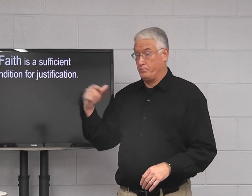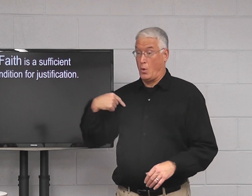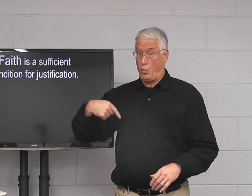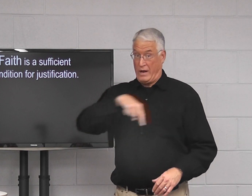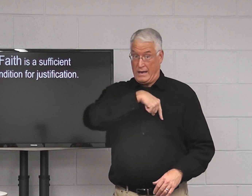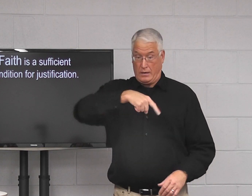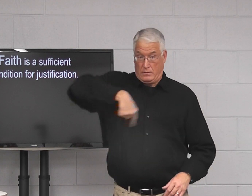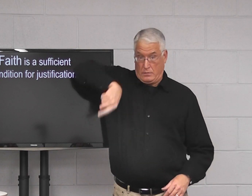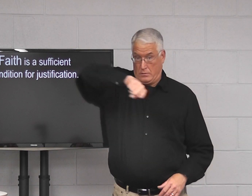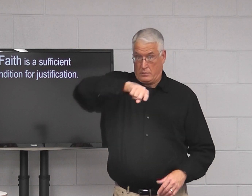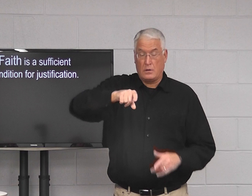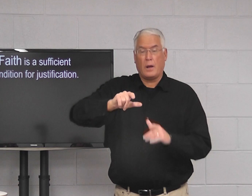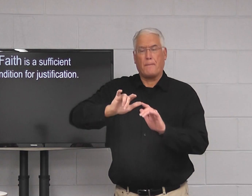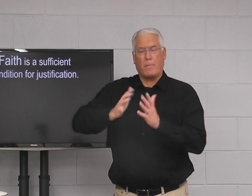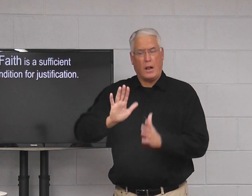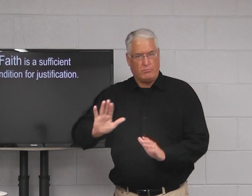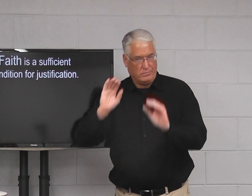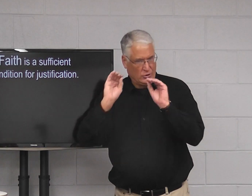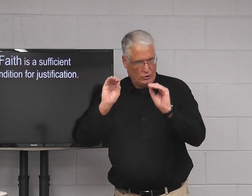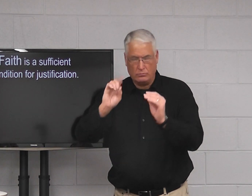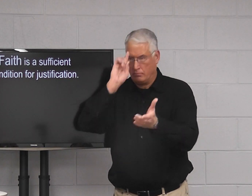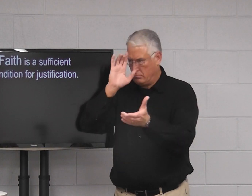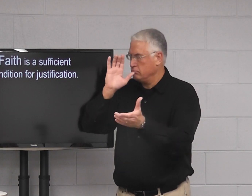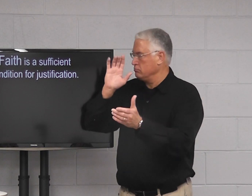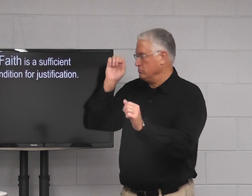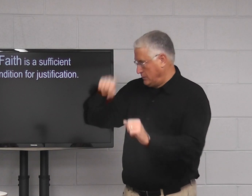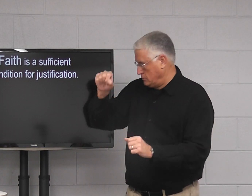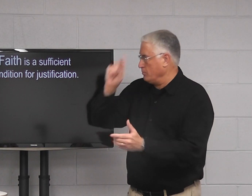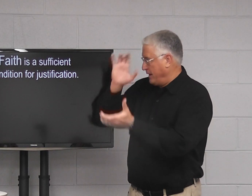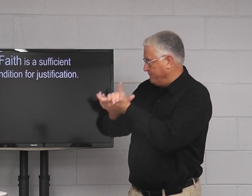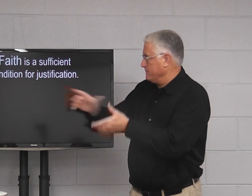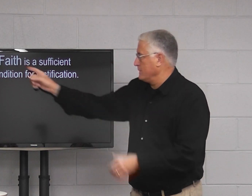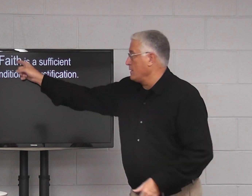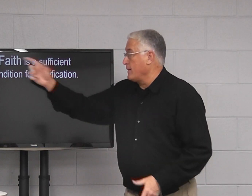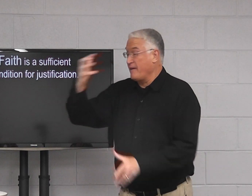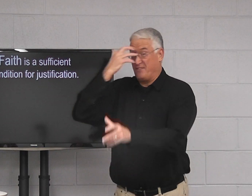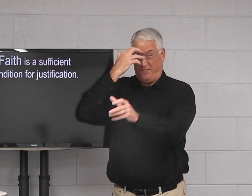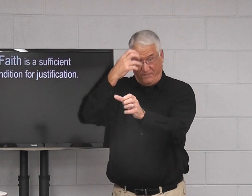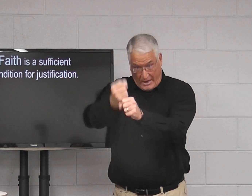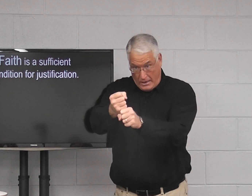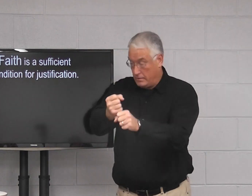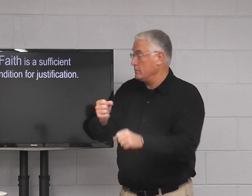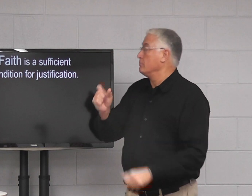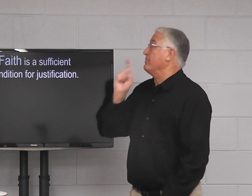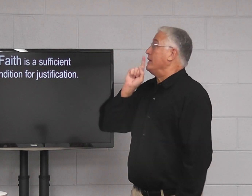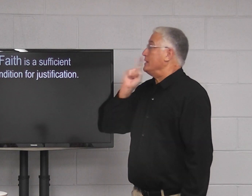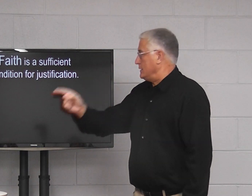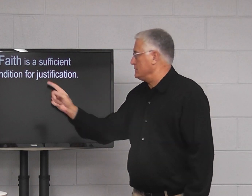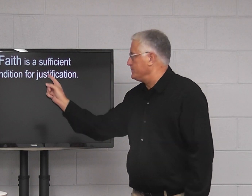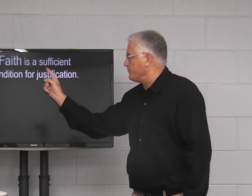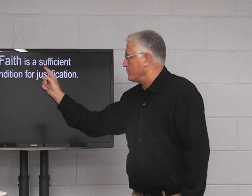So we, the Bible teaches, yes, that faith is